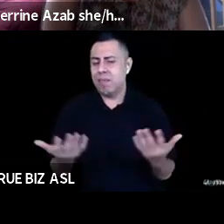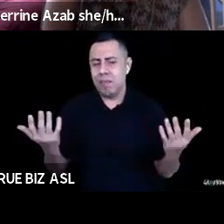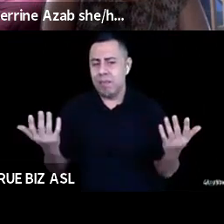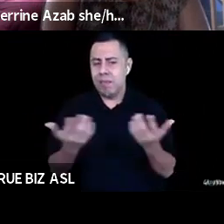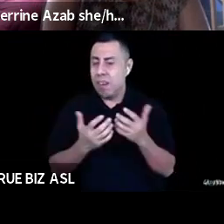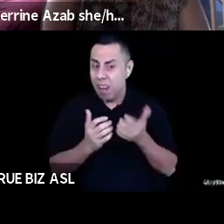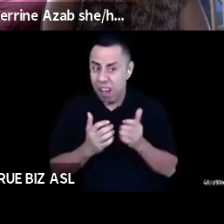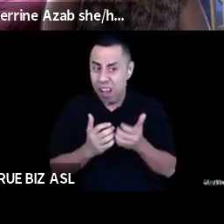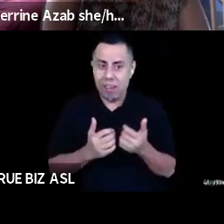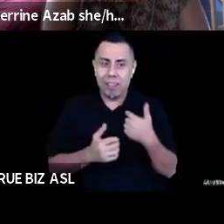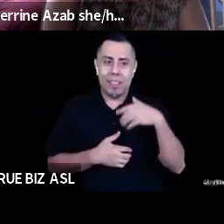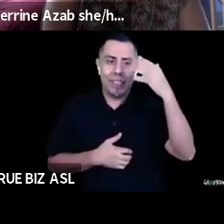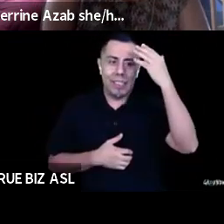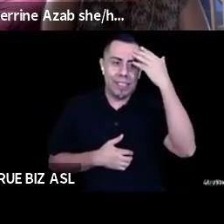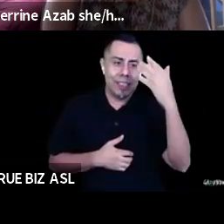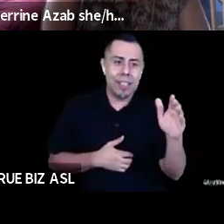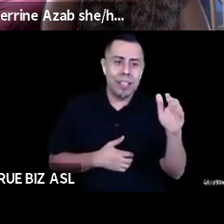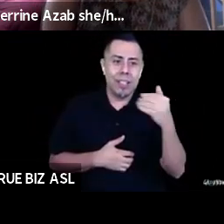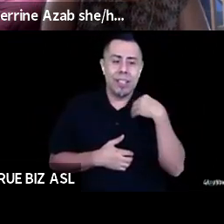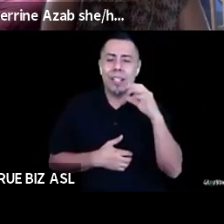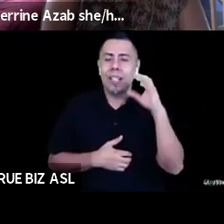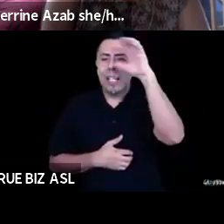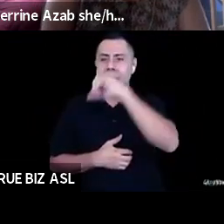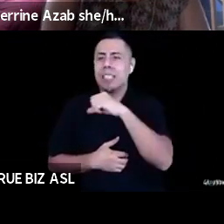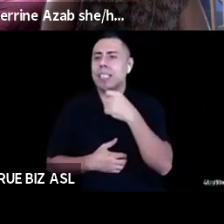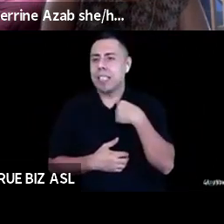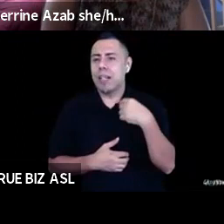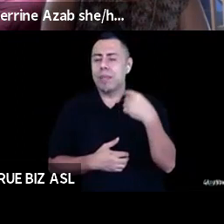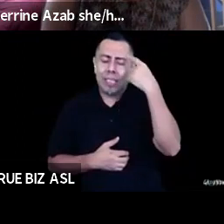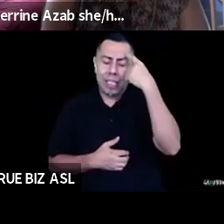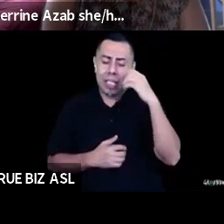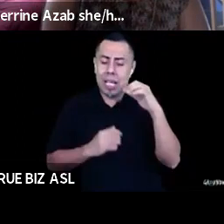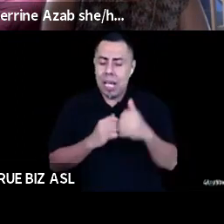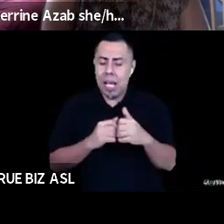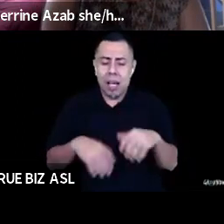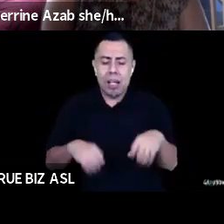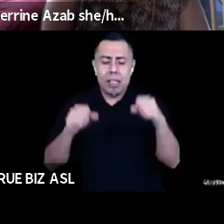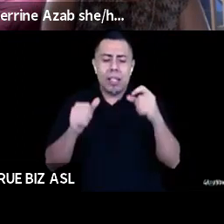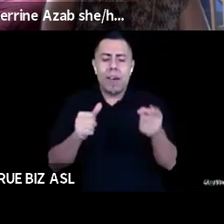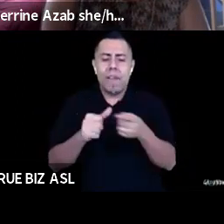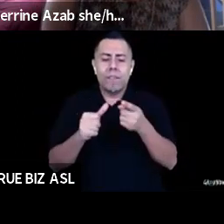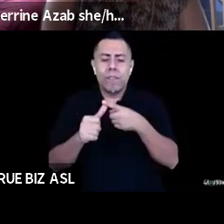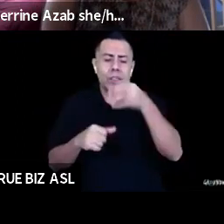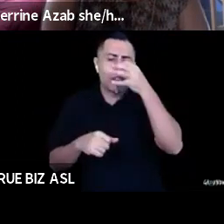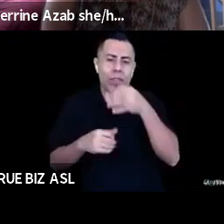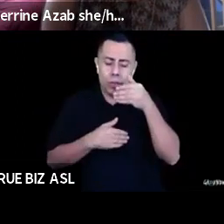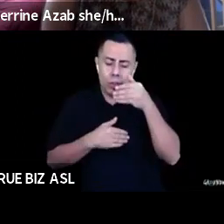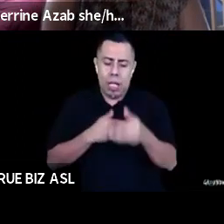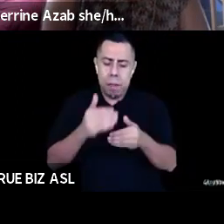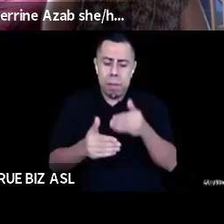just been turning around. How do we take the first few steps forward, the first baby step and what does abundance look like in this